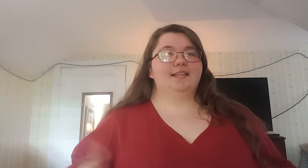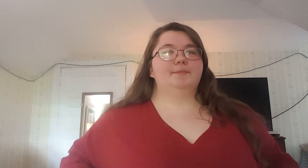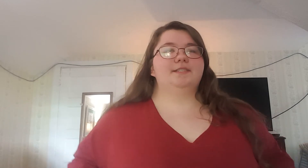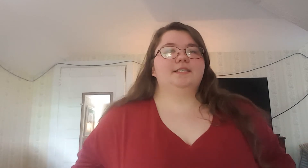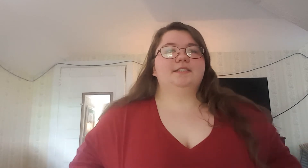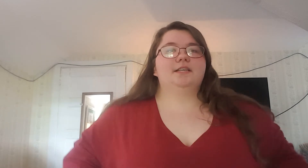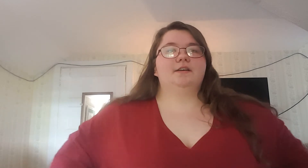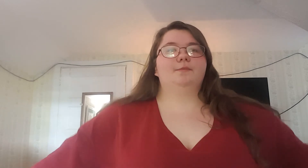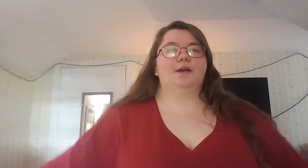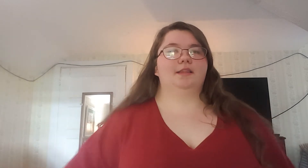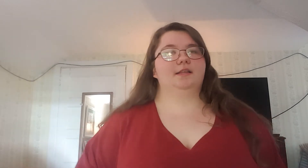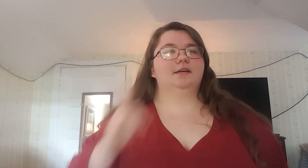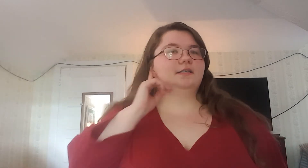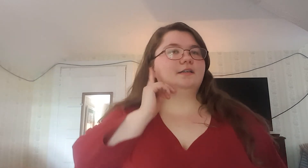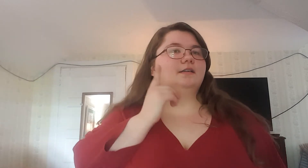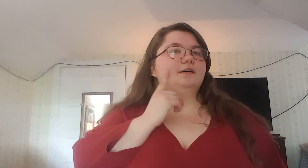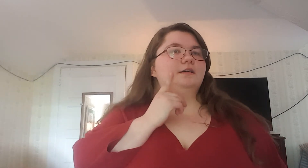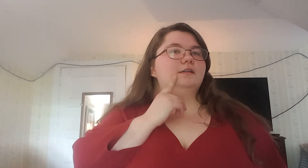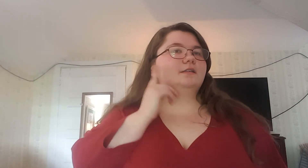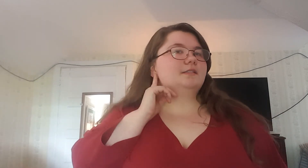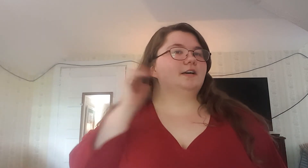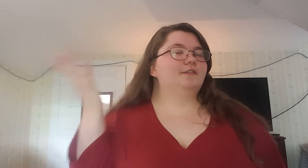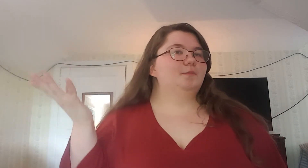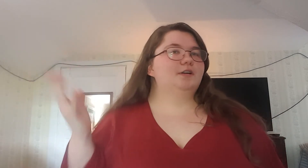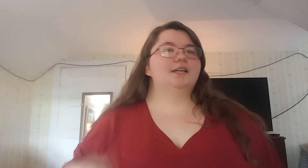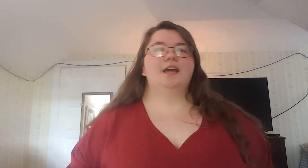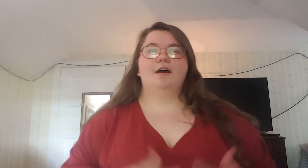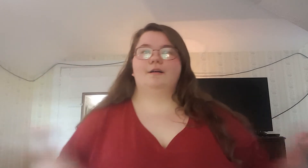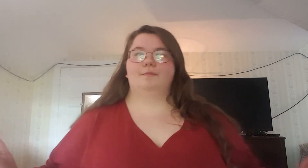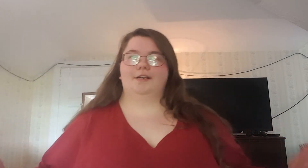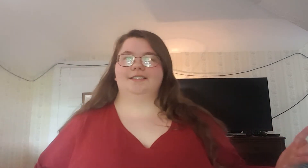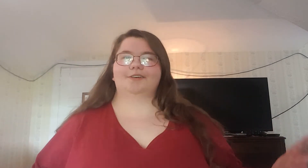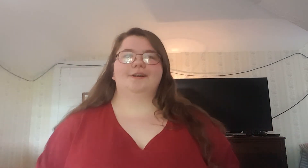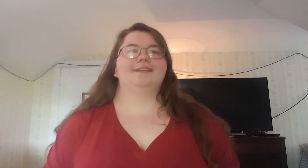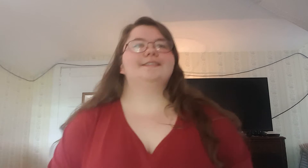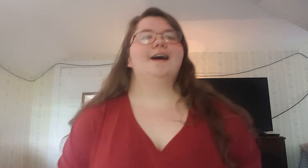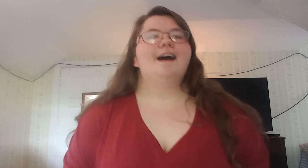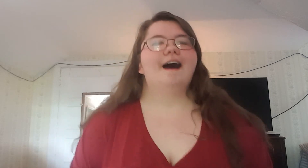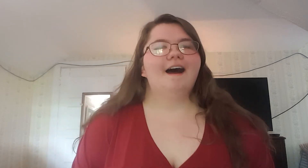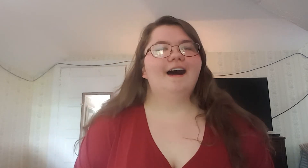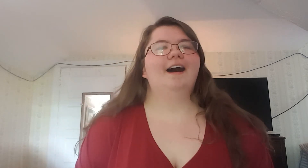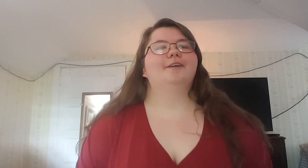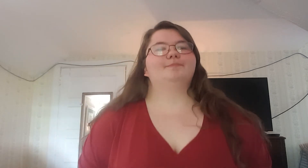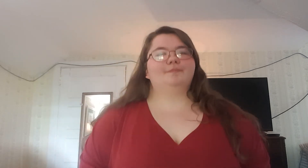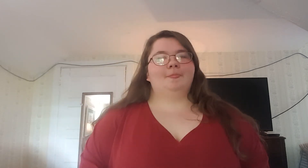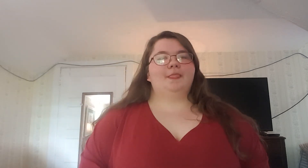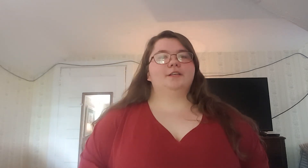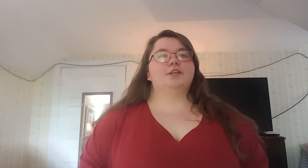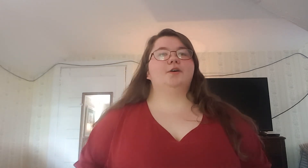ABCs in the deaf community, but it still works. So,